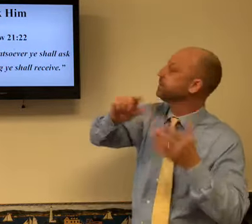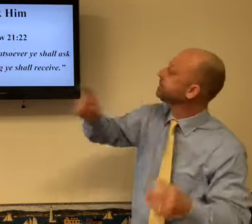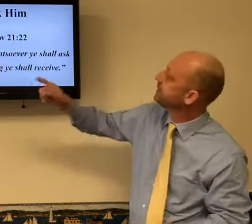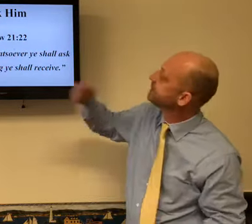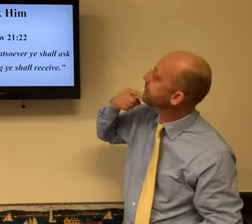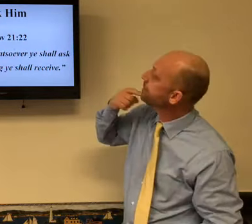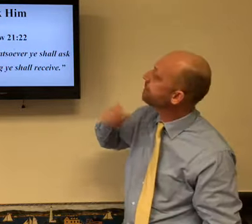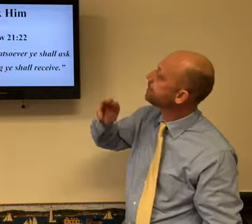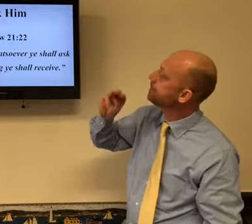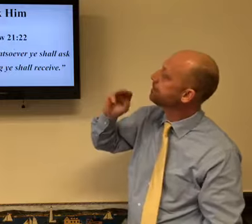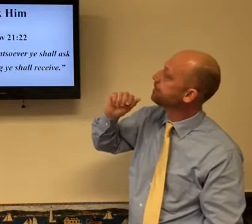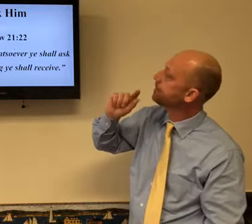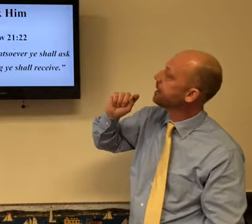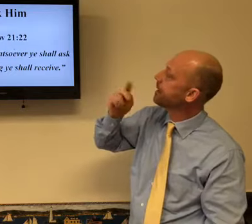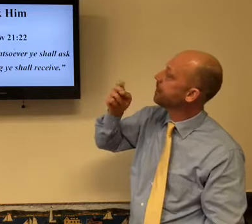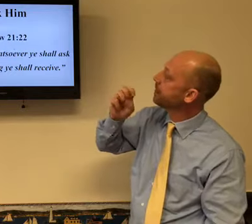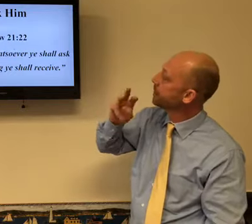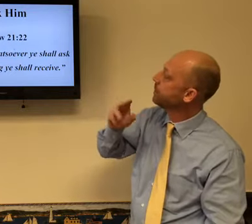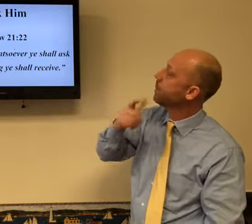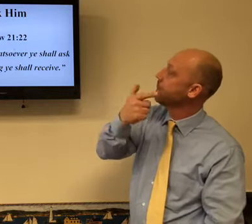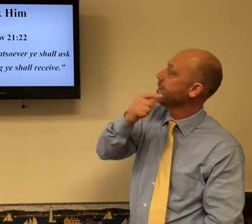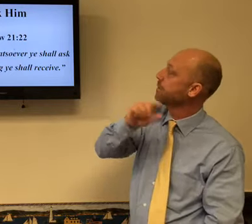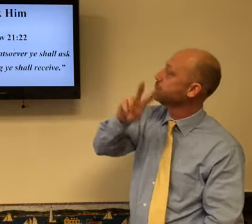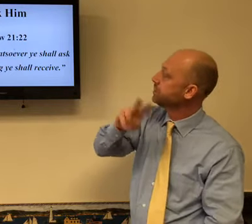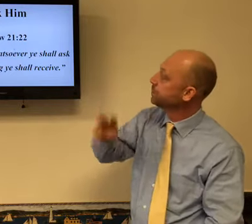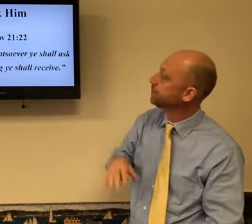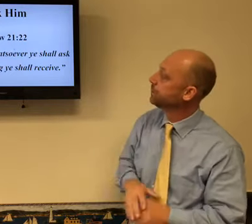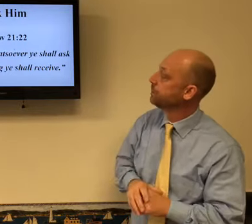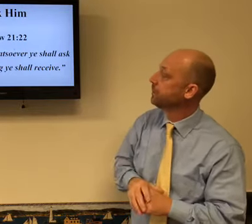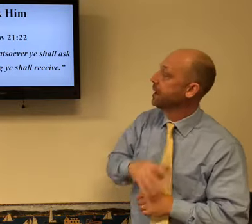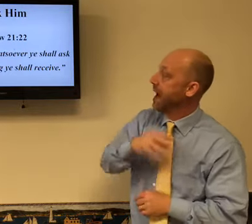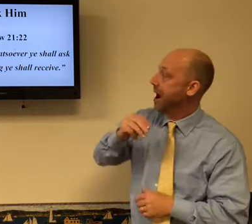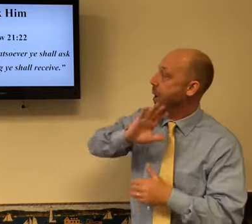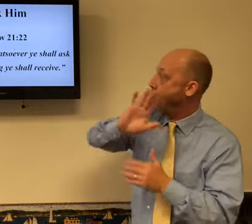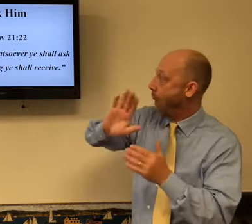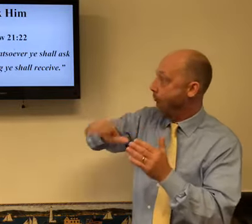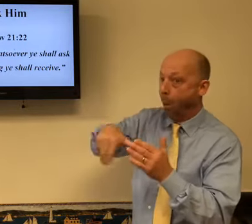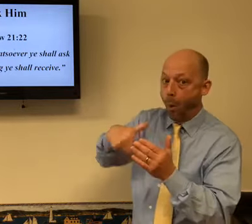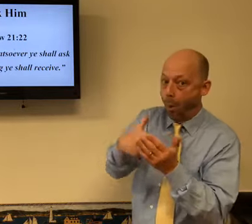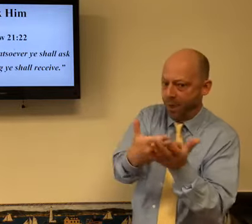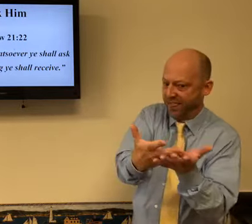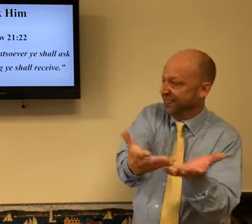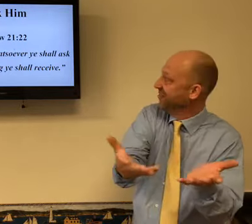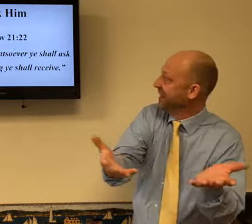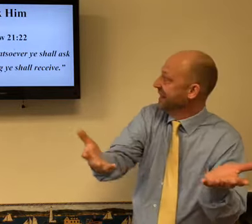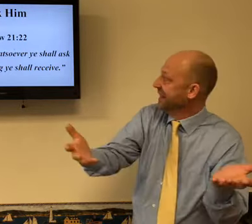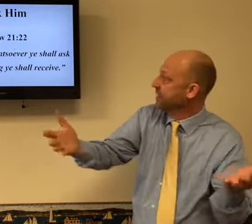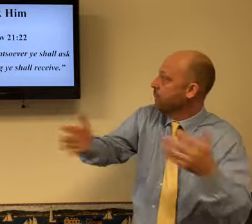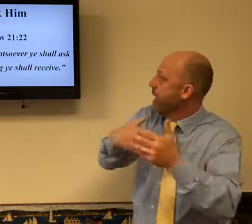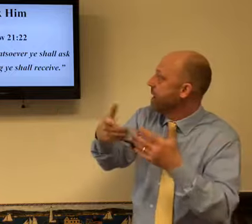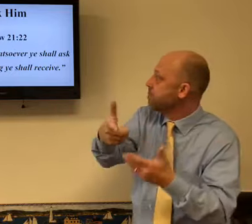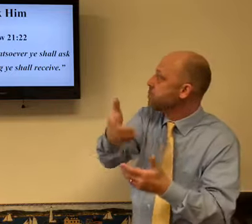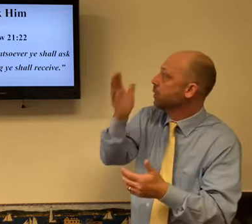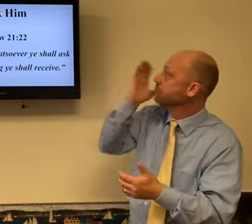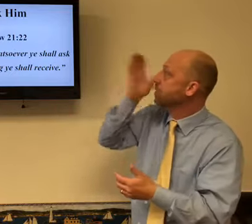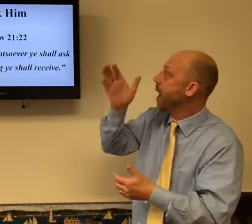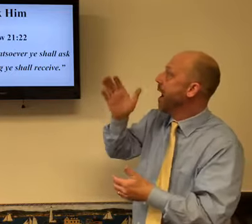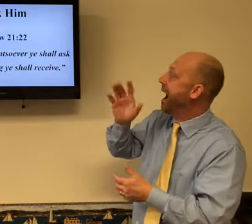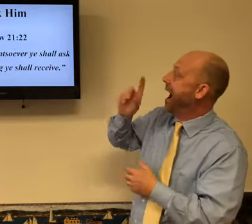Oh, I forgot a verse first. Matthew 21, verse 22. And all things whatsoever ye